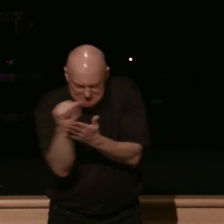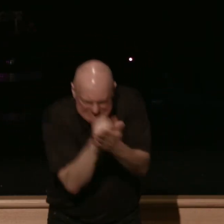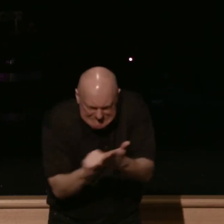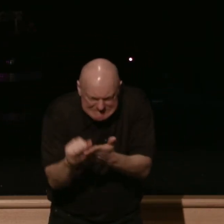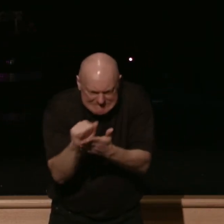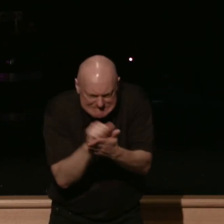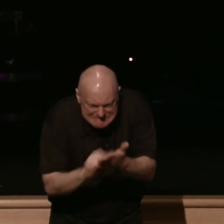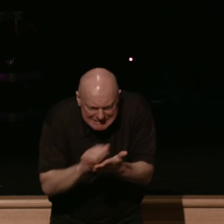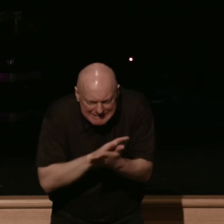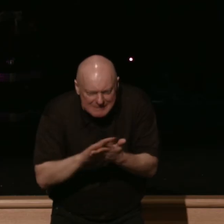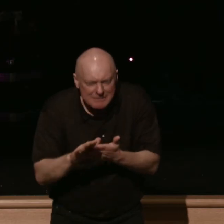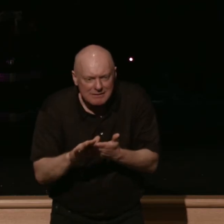that's not comfortable stuff